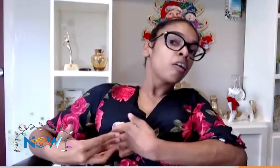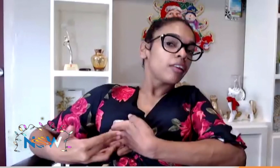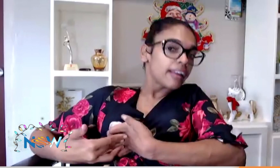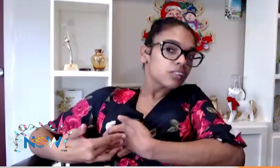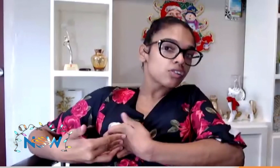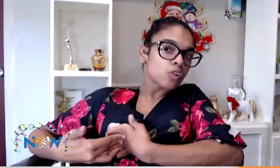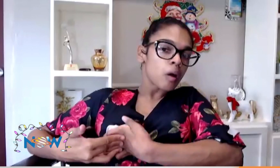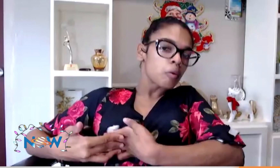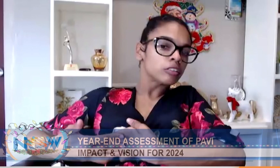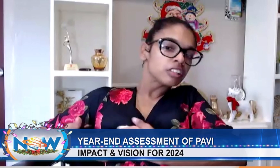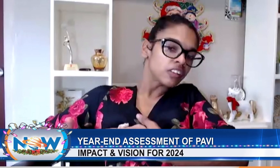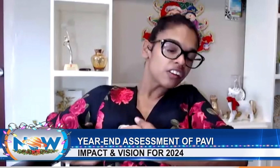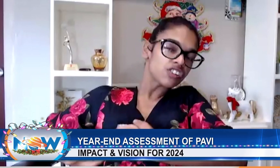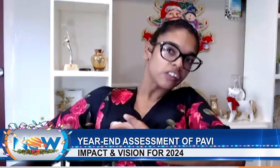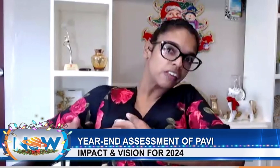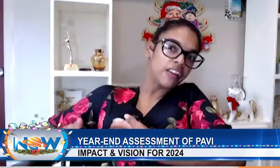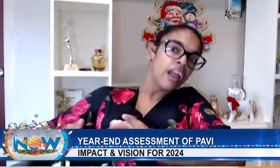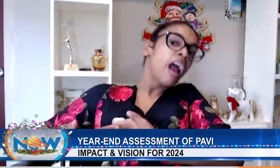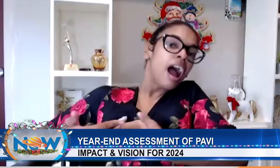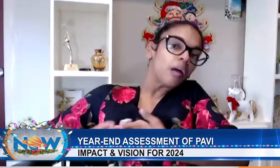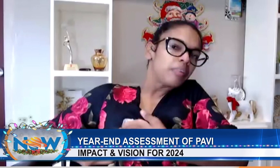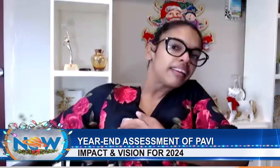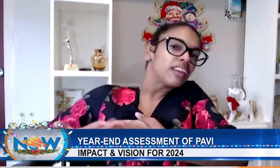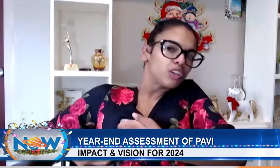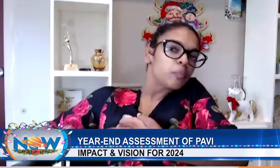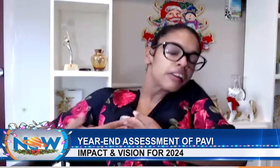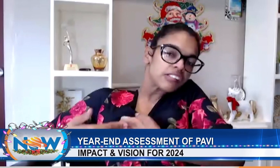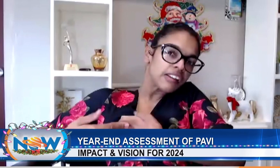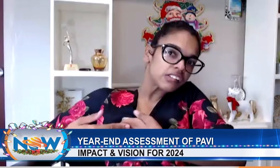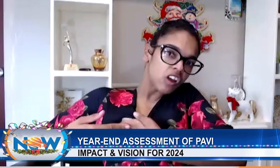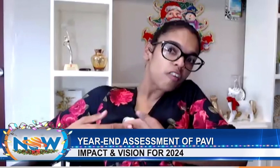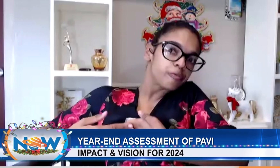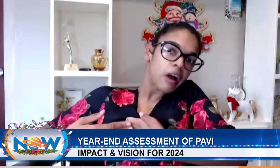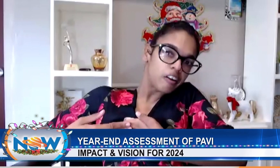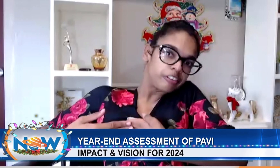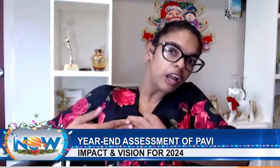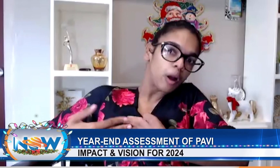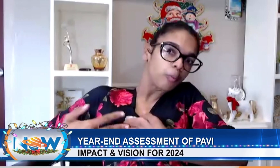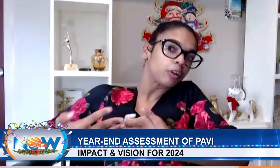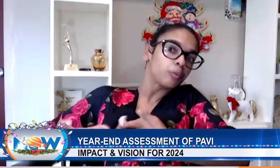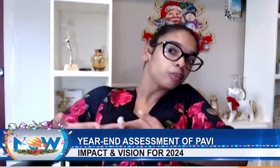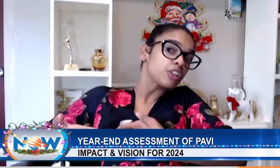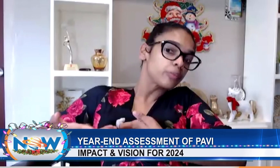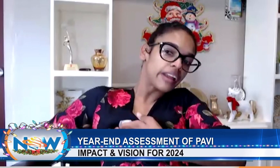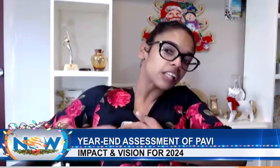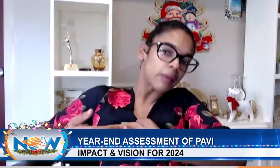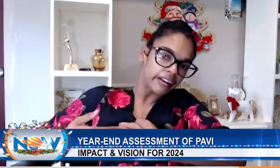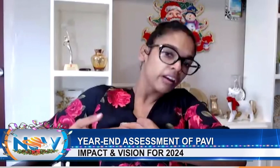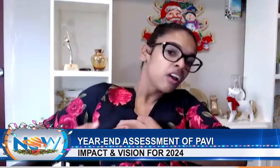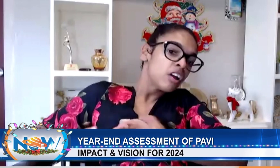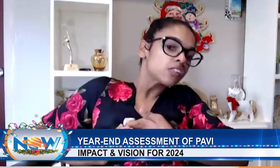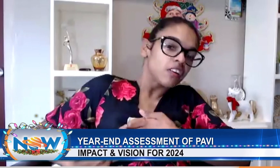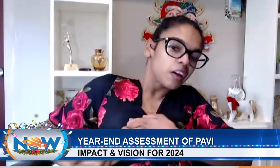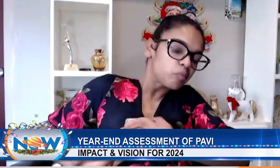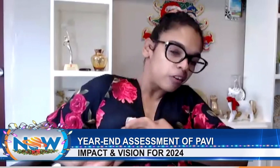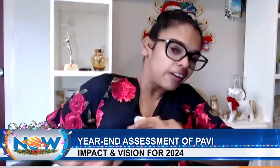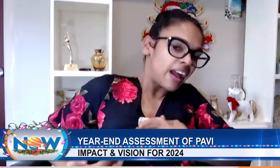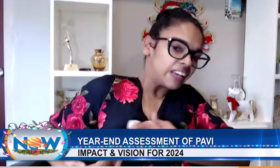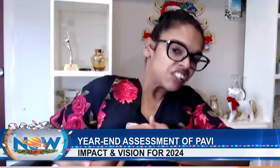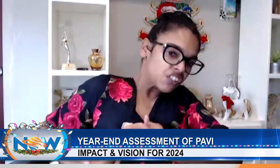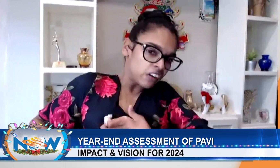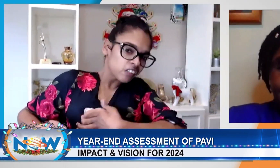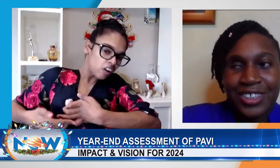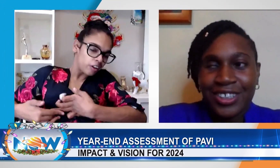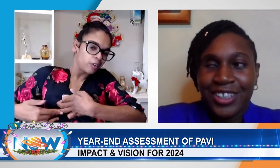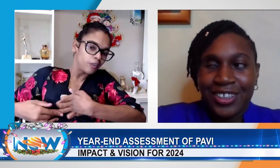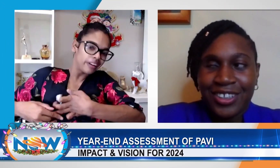here to talk about her journey and being the new President of Harvey and What Should We Expect. So good morning,